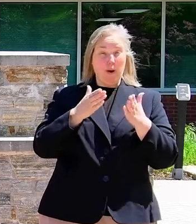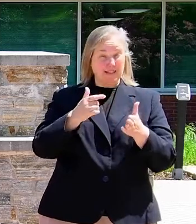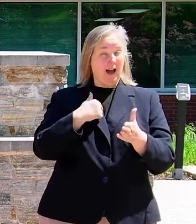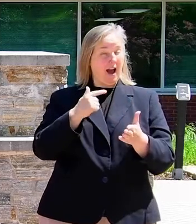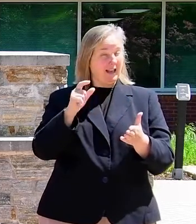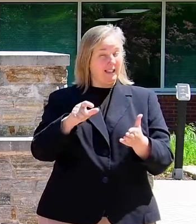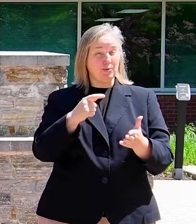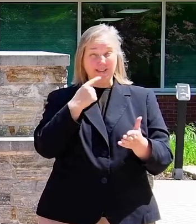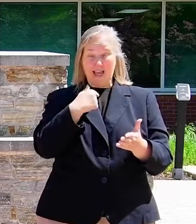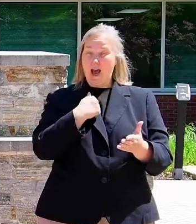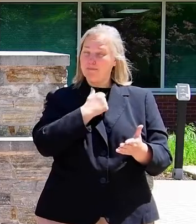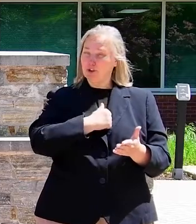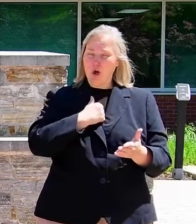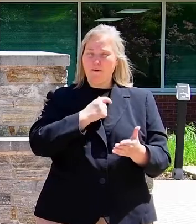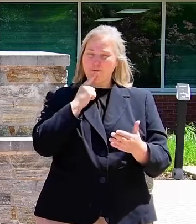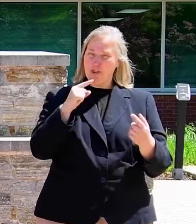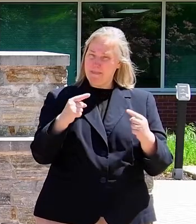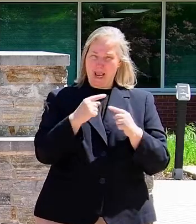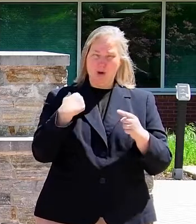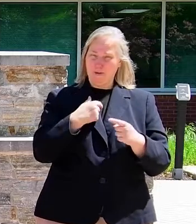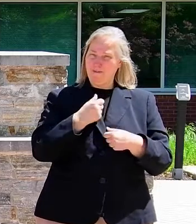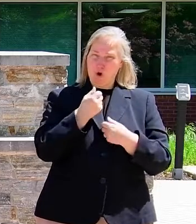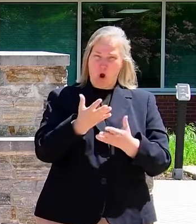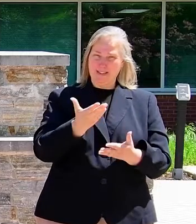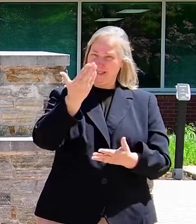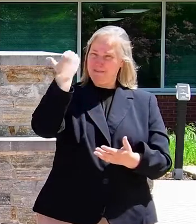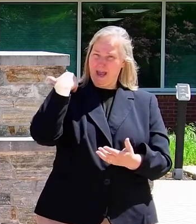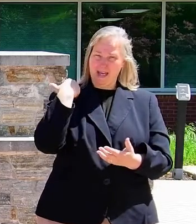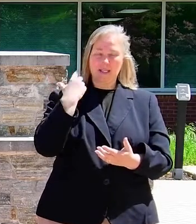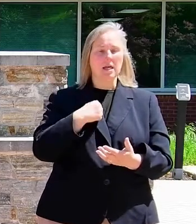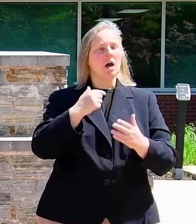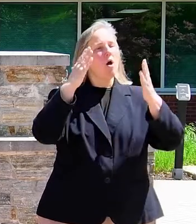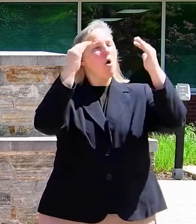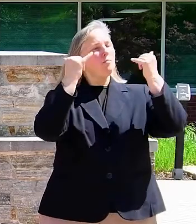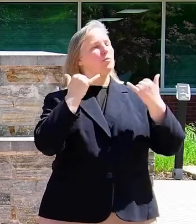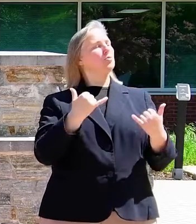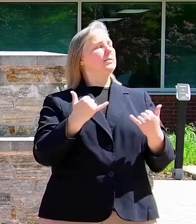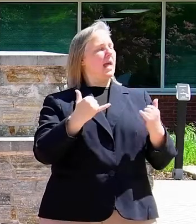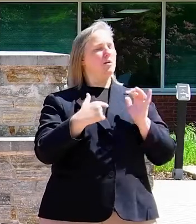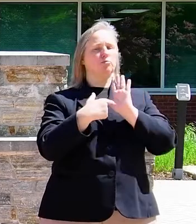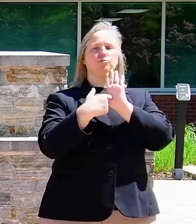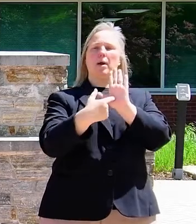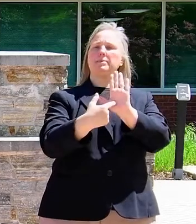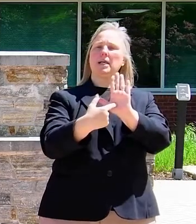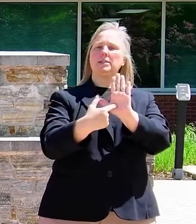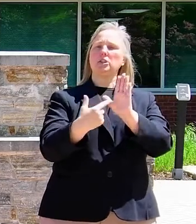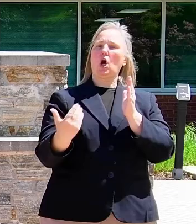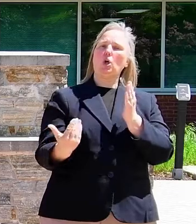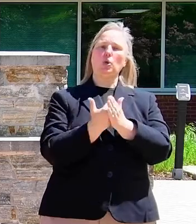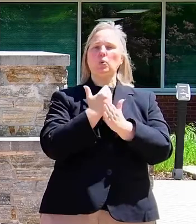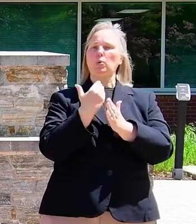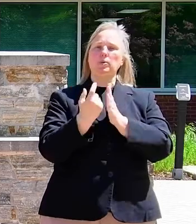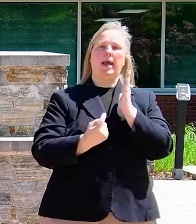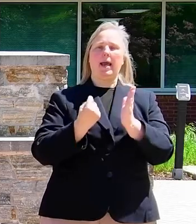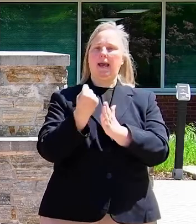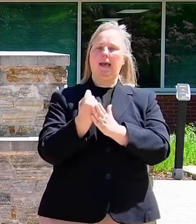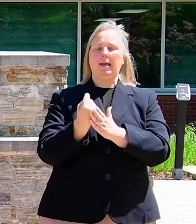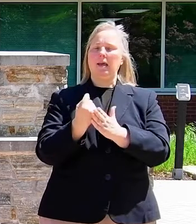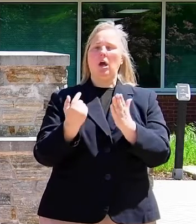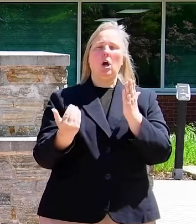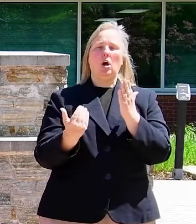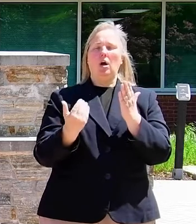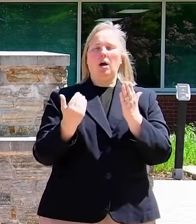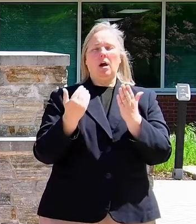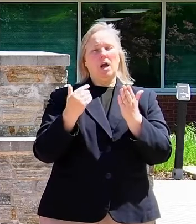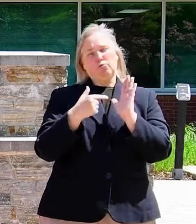for the pain that we have caused in the past, and I hope today represents a new day. It represents the